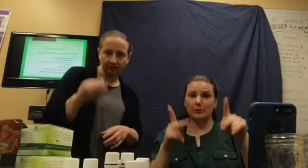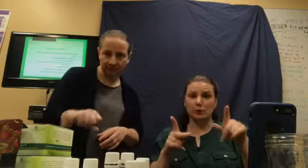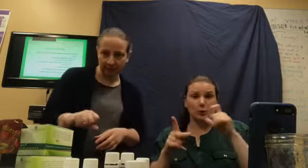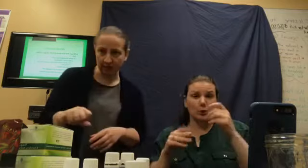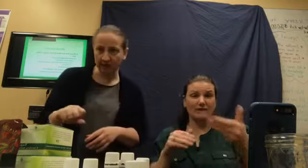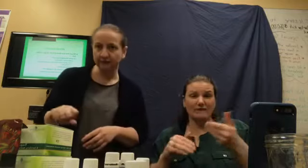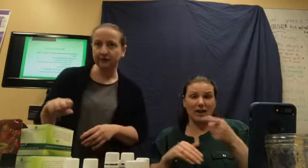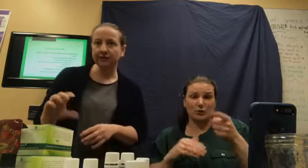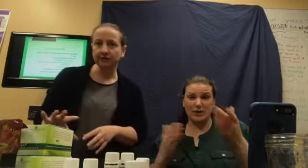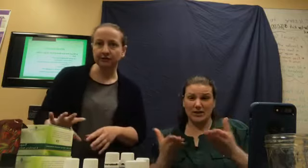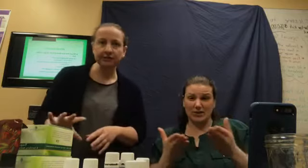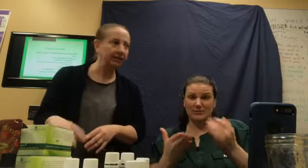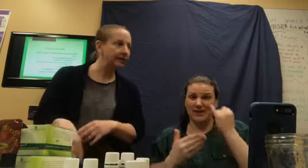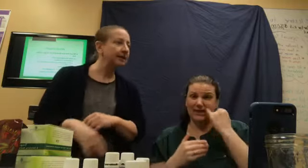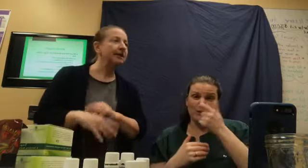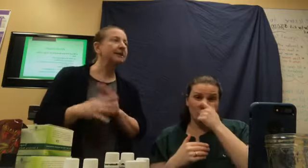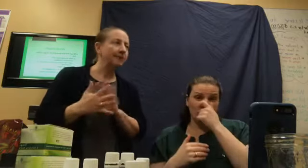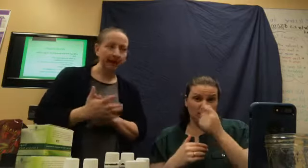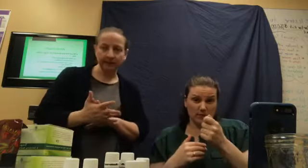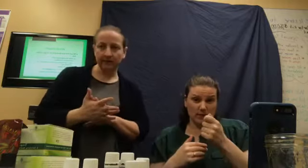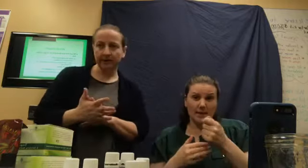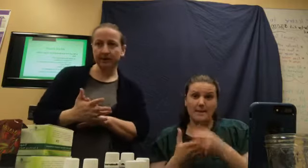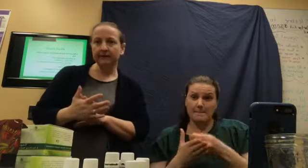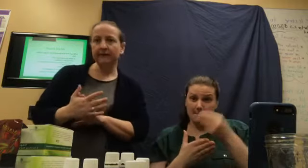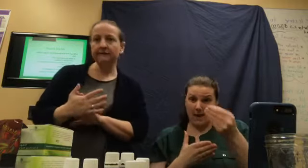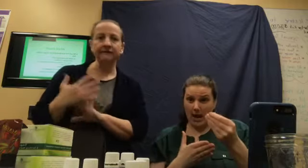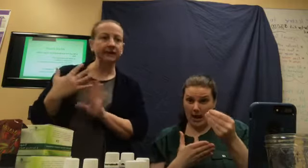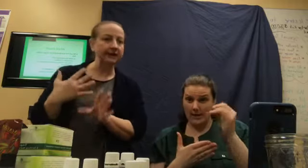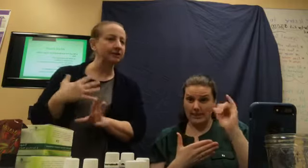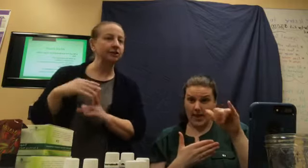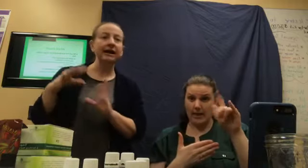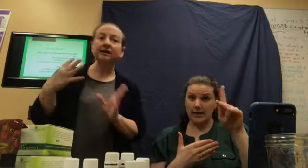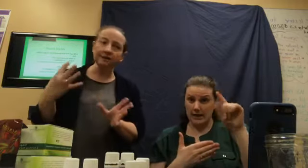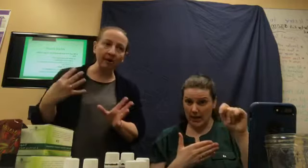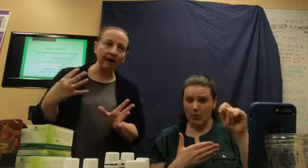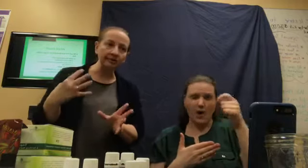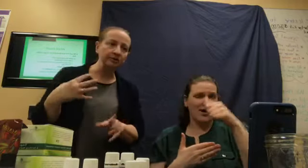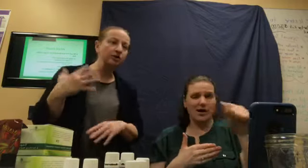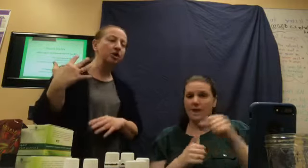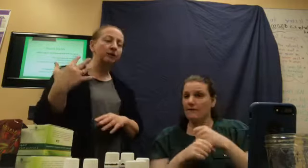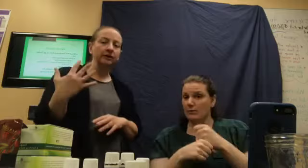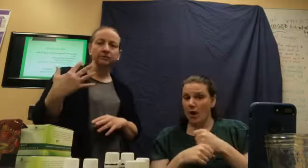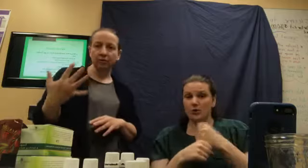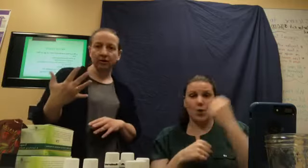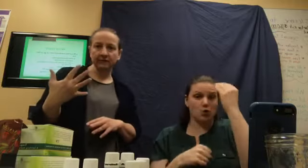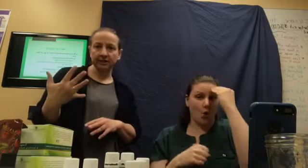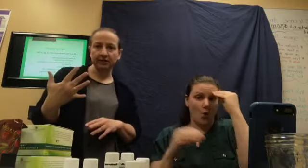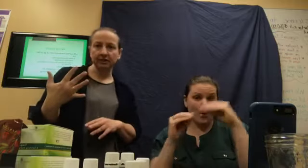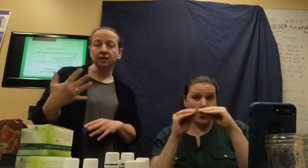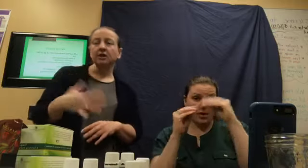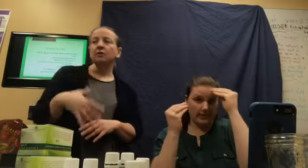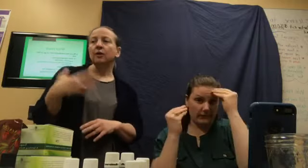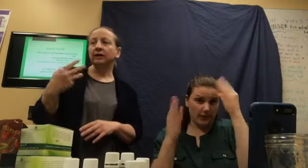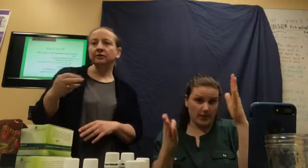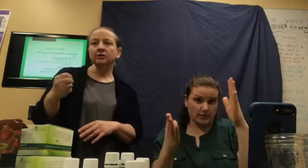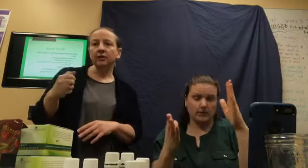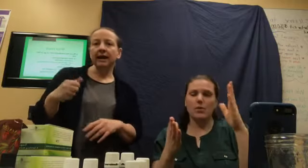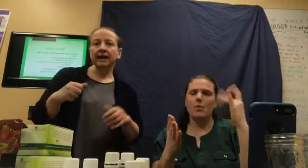here if you're interested in buying one of the kits or any of the products or knowing more information. Why don't you go ahead